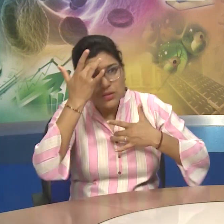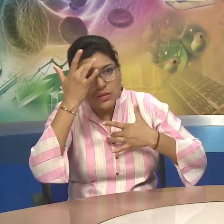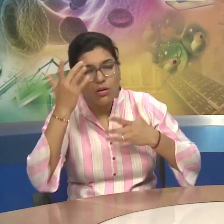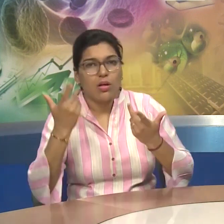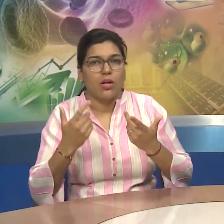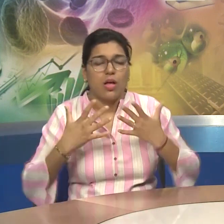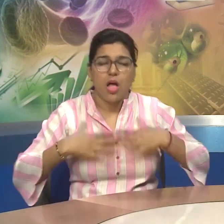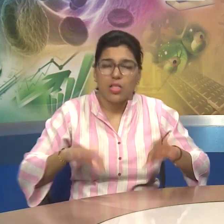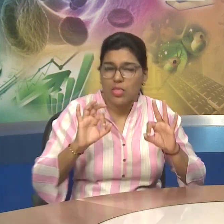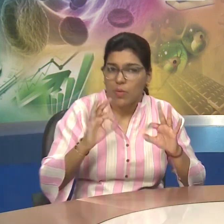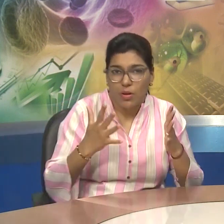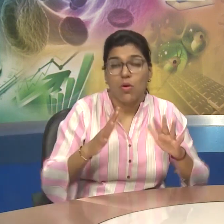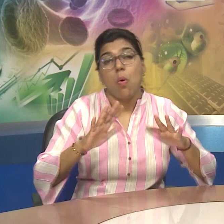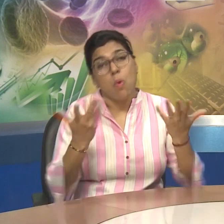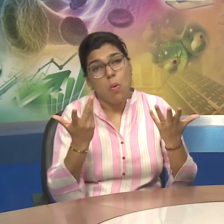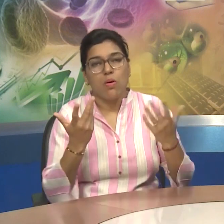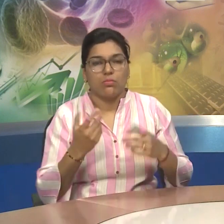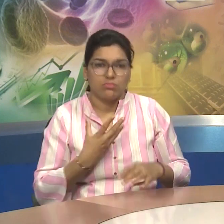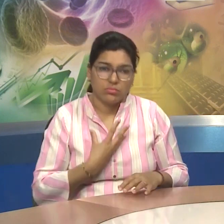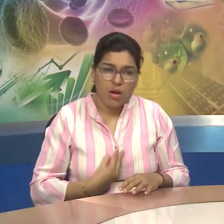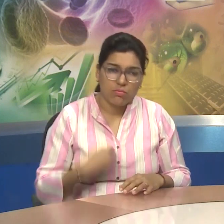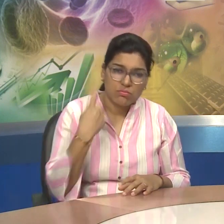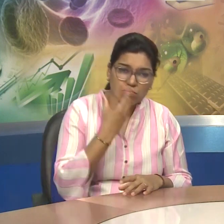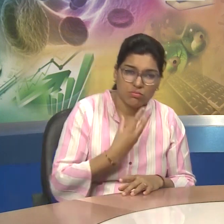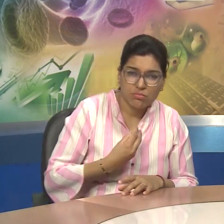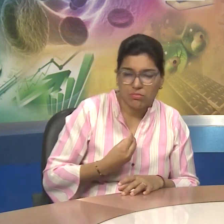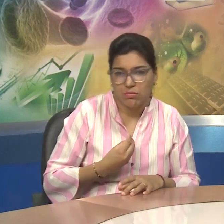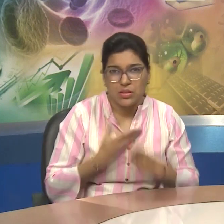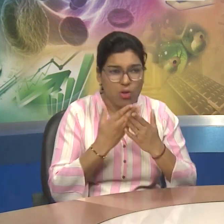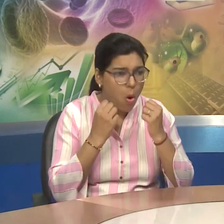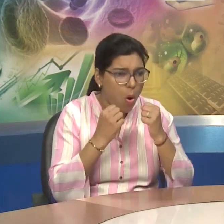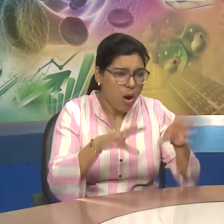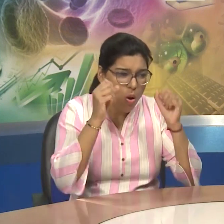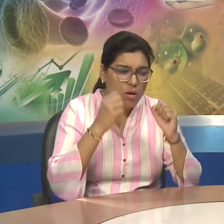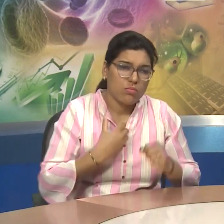Has Symptom Of Anxiety